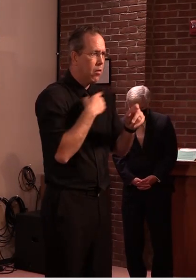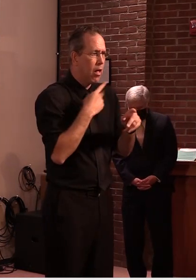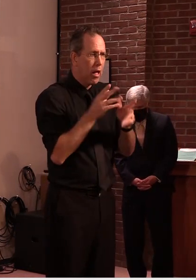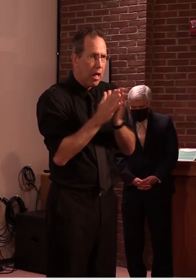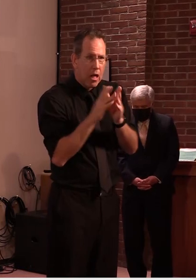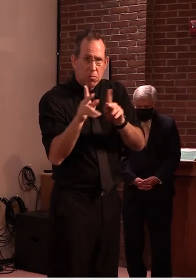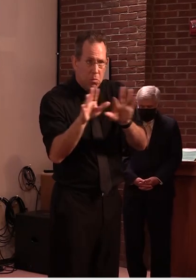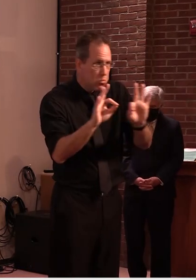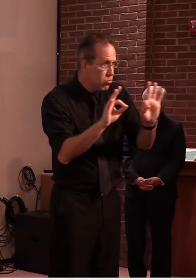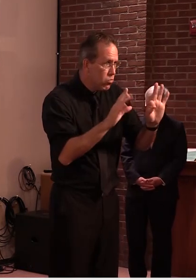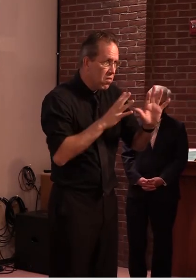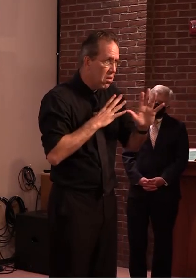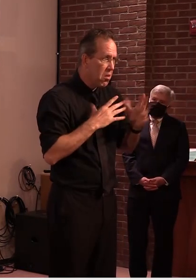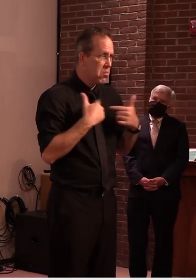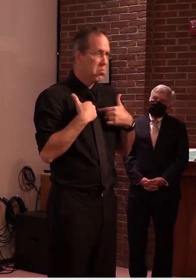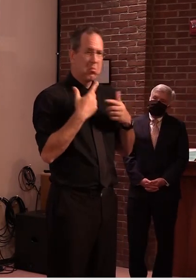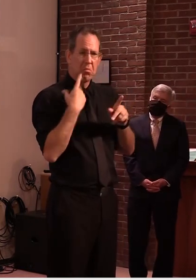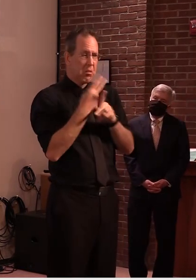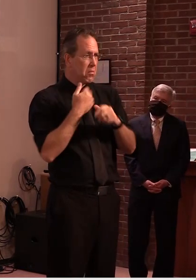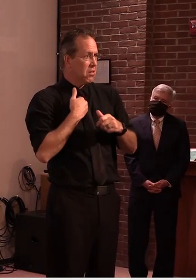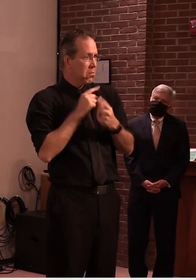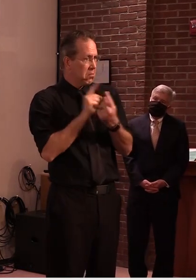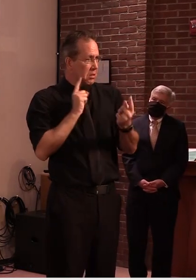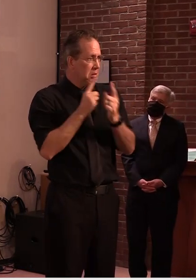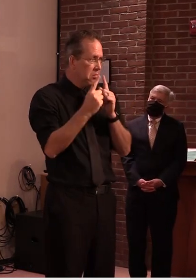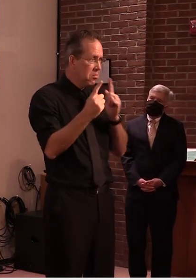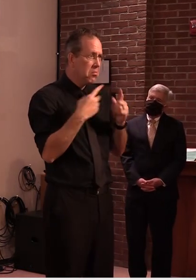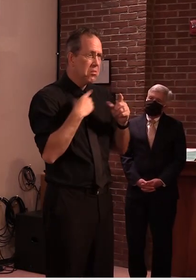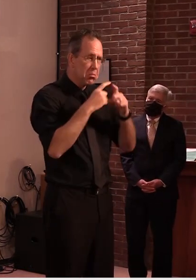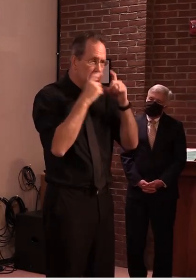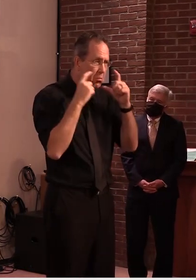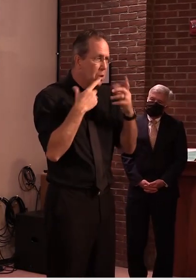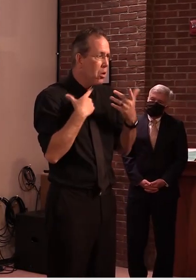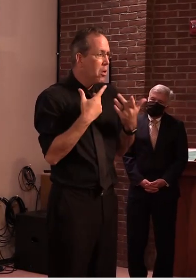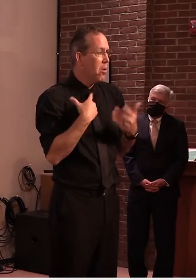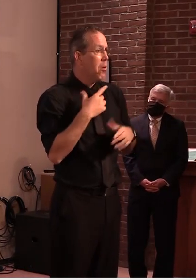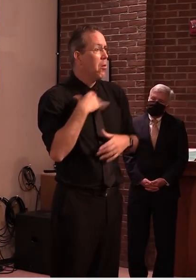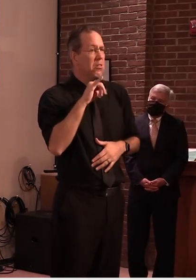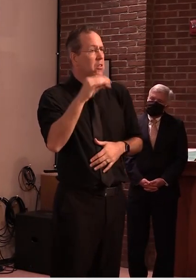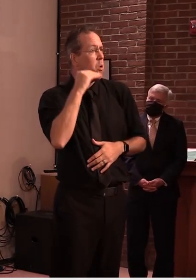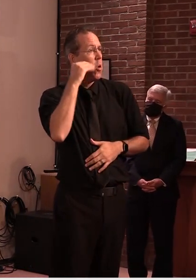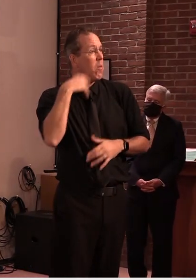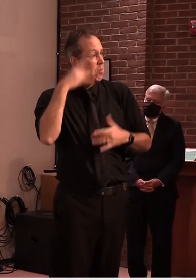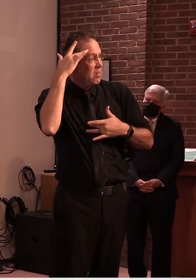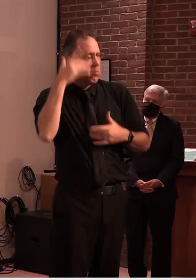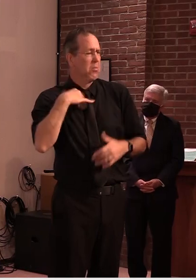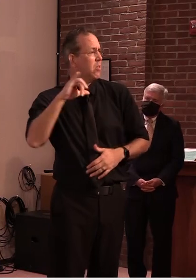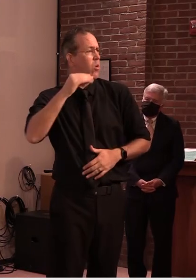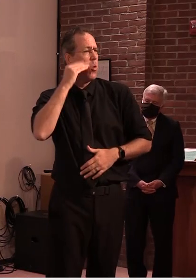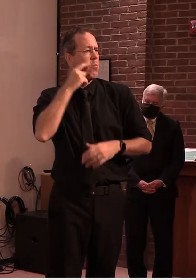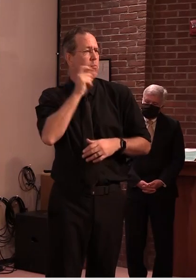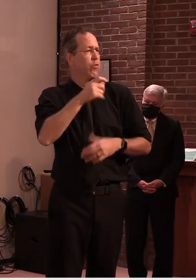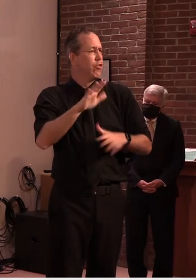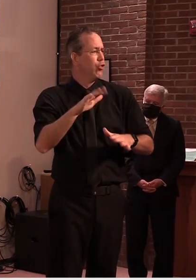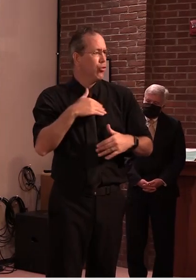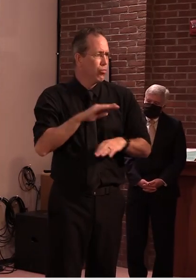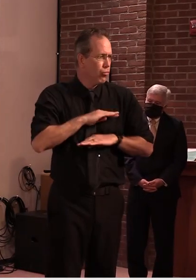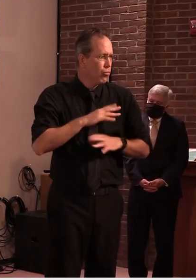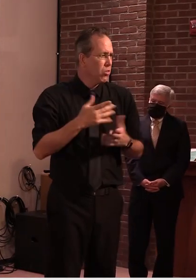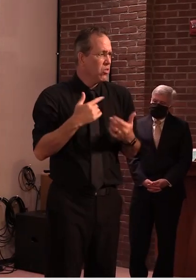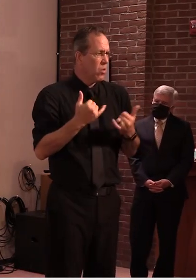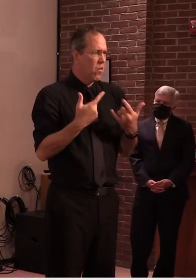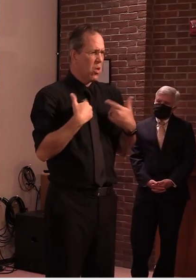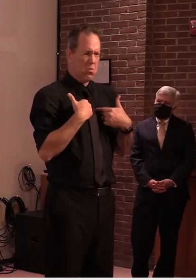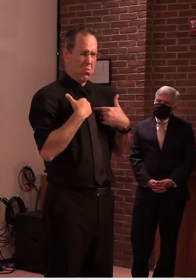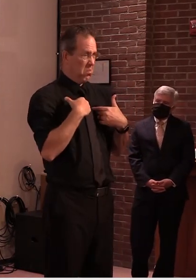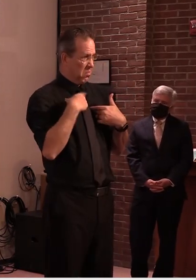wear a mask and and i don't come in if i'm sick so at this point in time i haven't felt it necessary to have